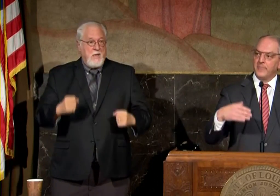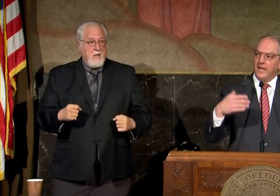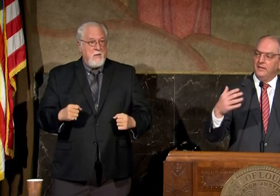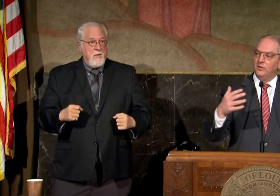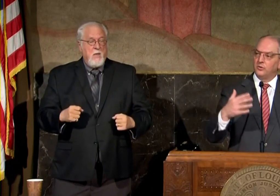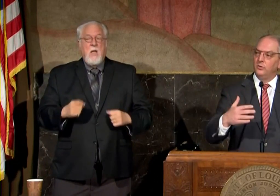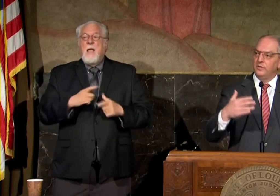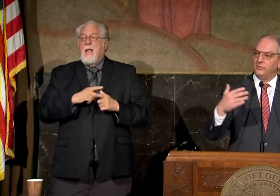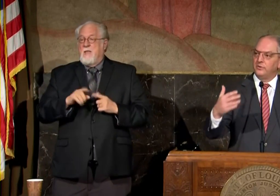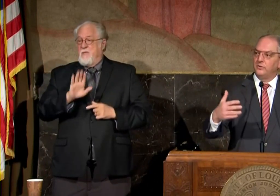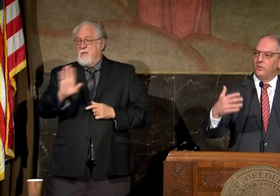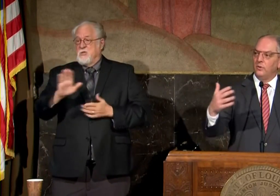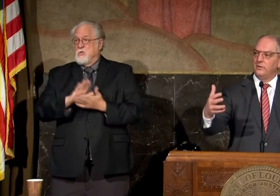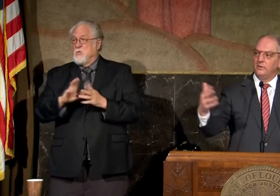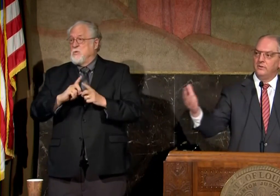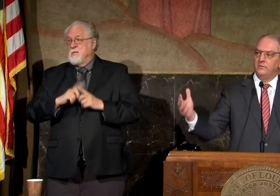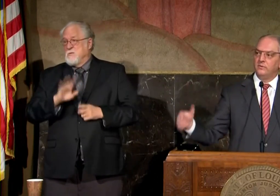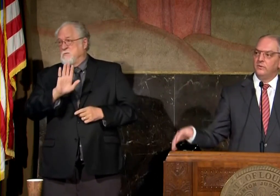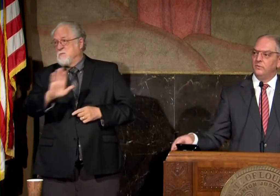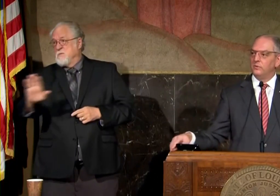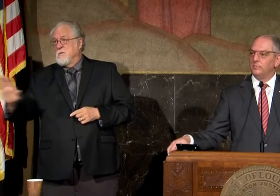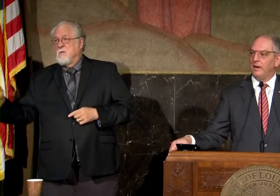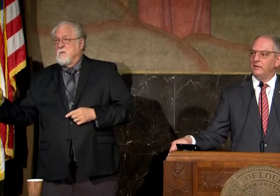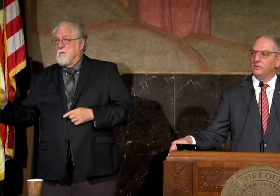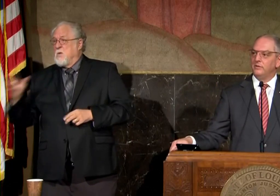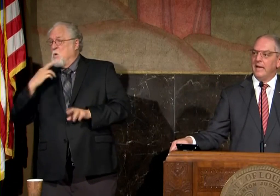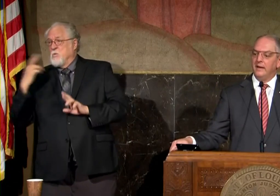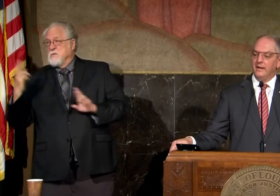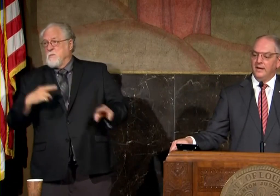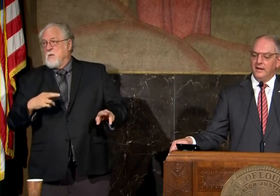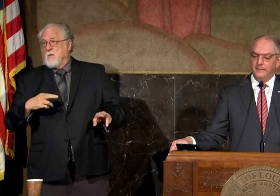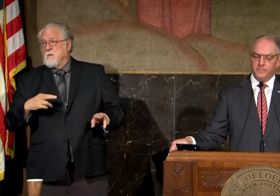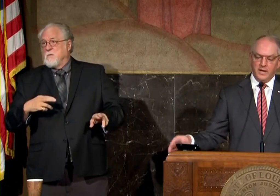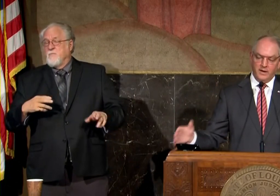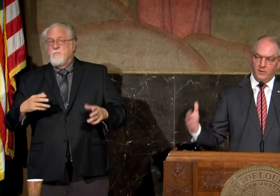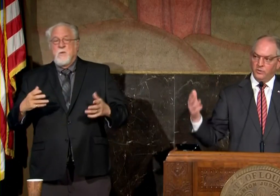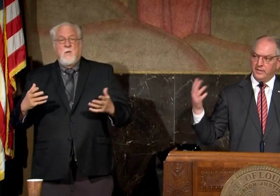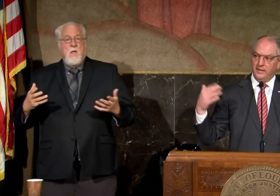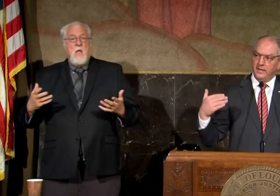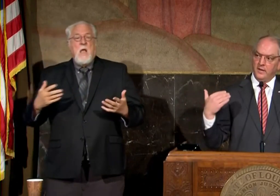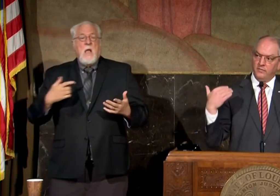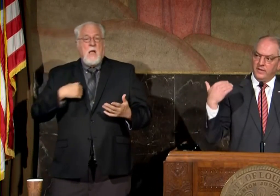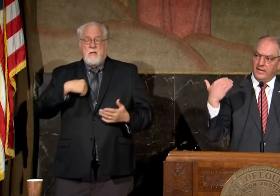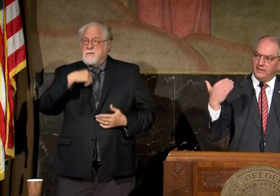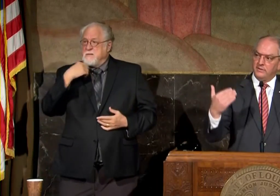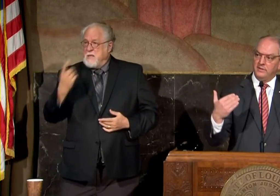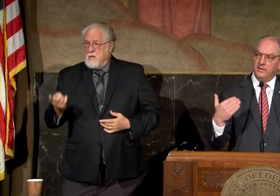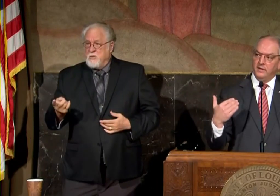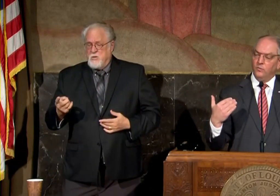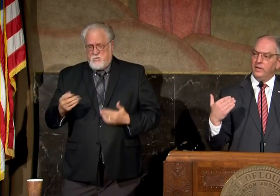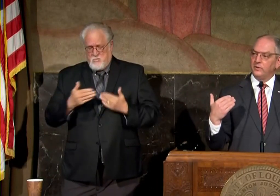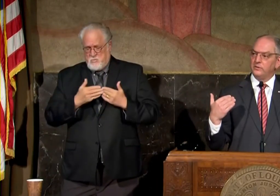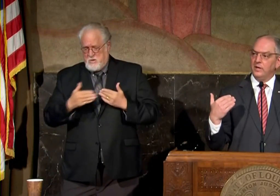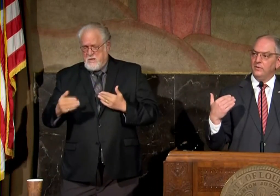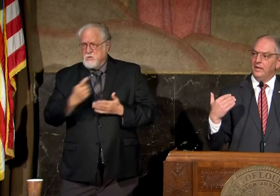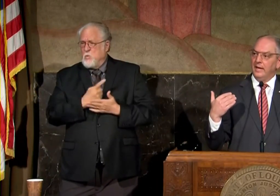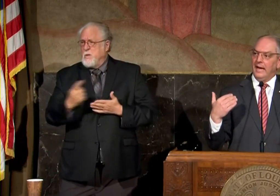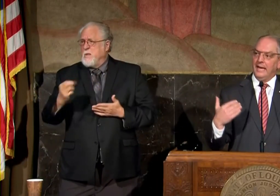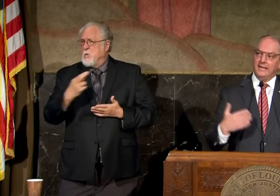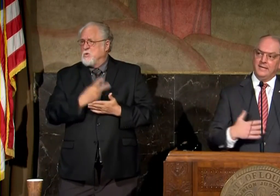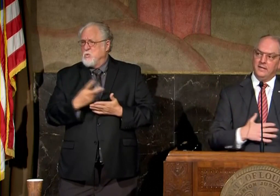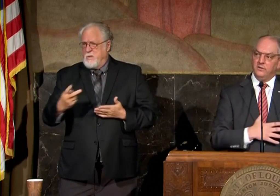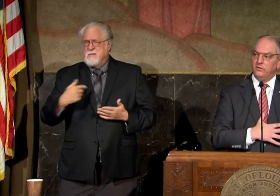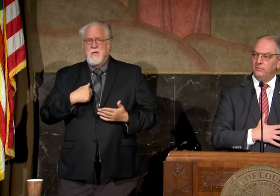and then the school districts are going to to respond to that i will tell you that over the next week or so